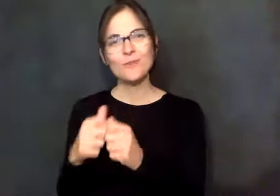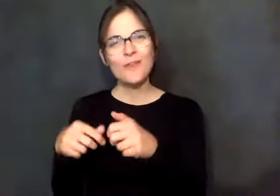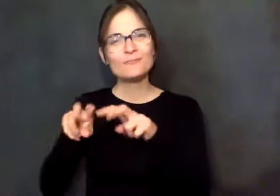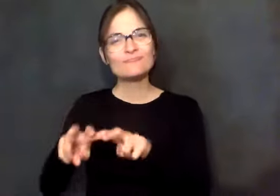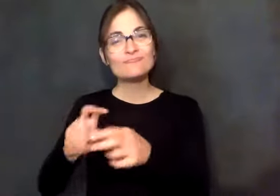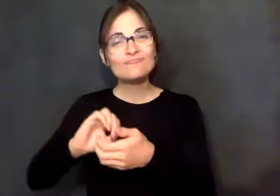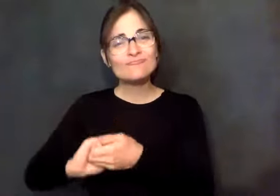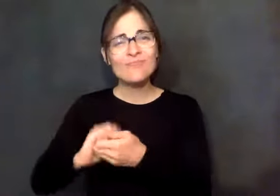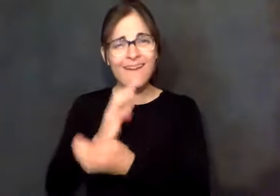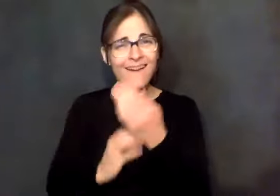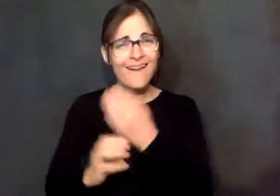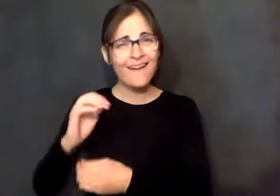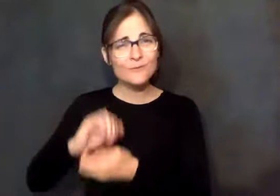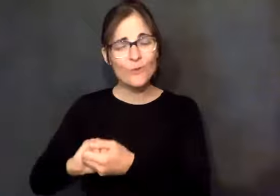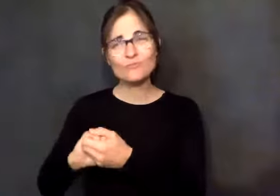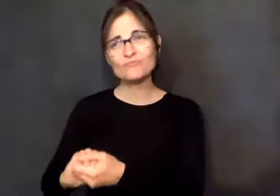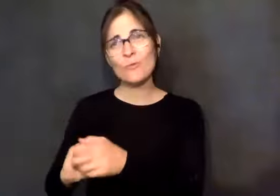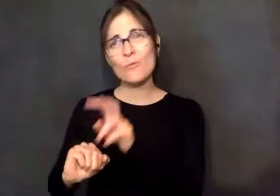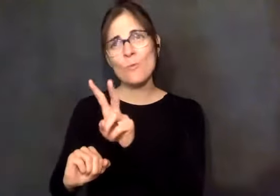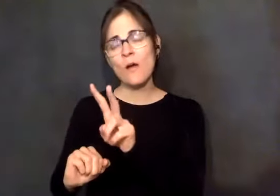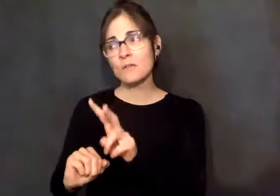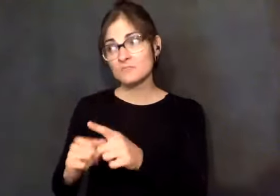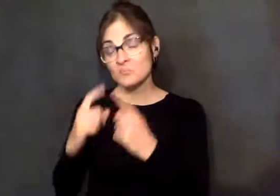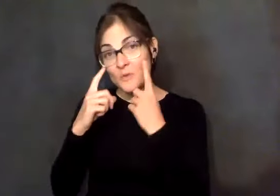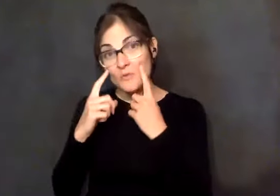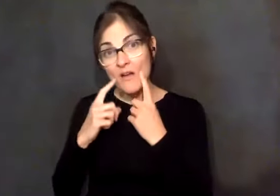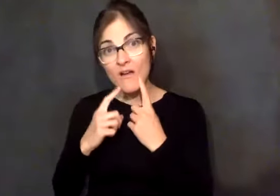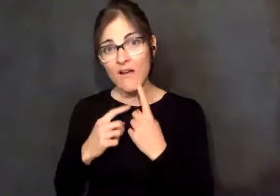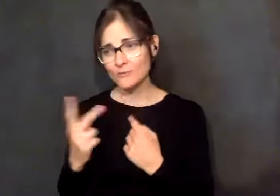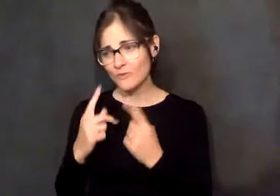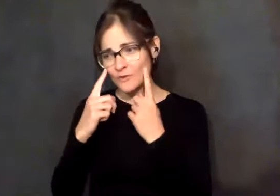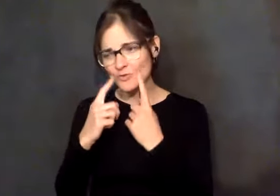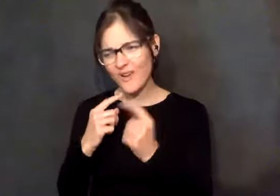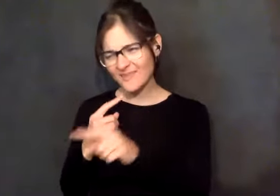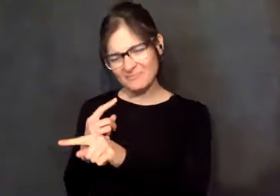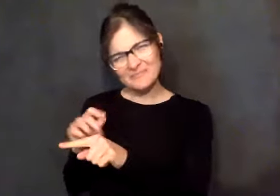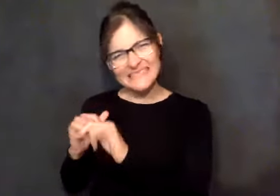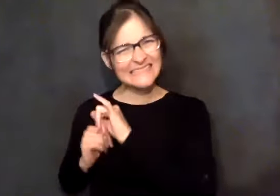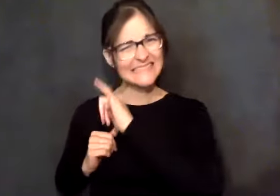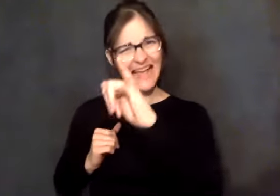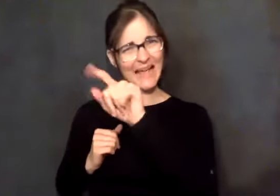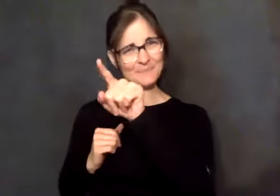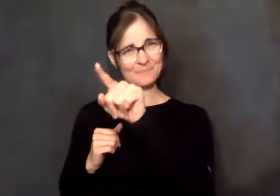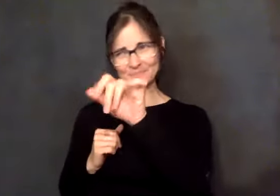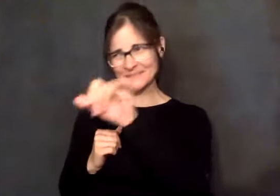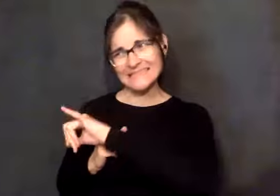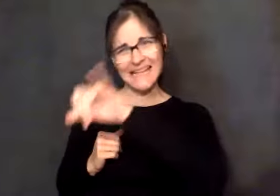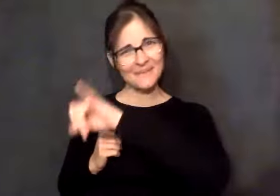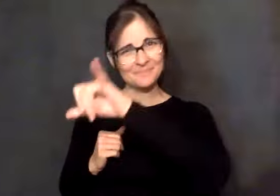Now, not to say that the sponsor here didn't make some mistakes along the way. I would go visit